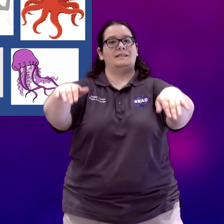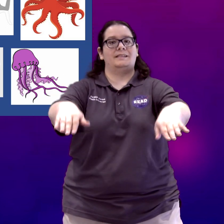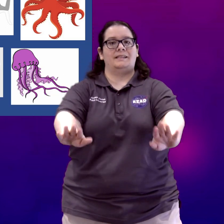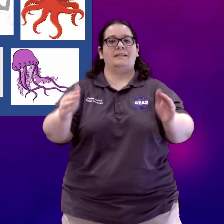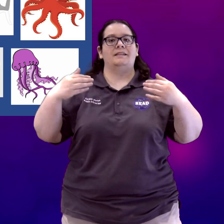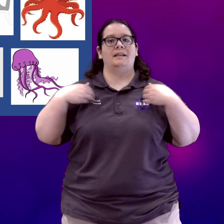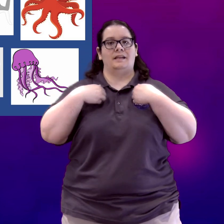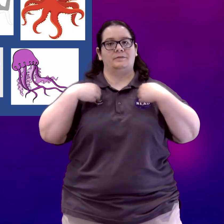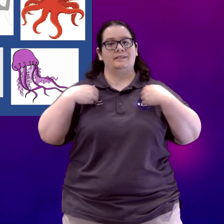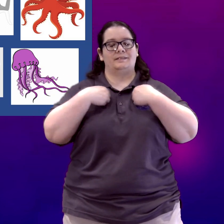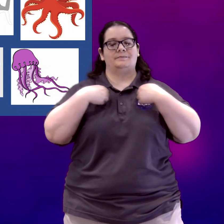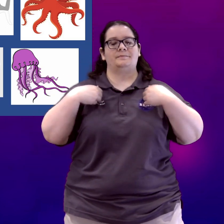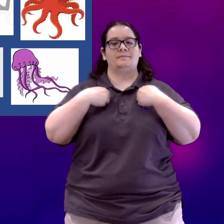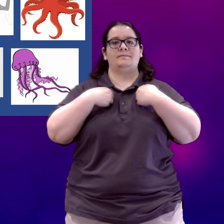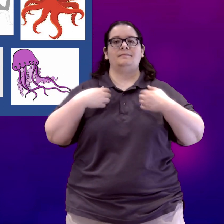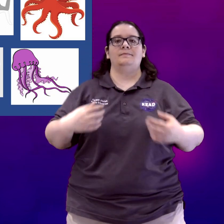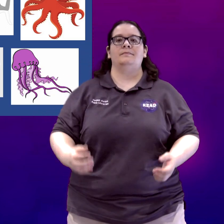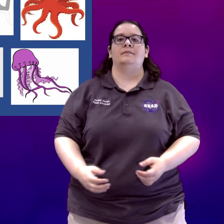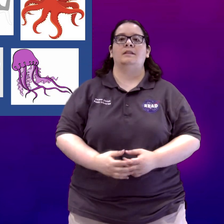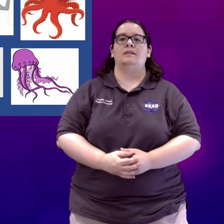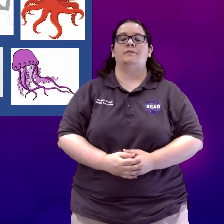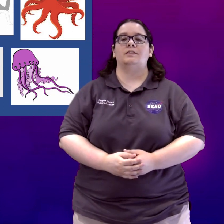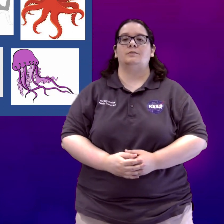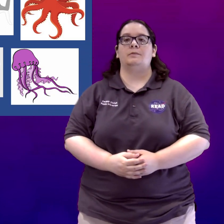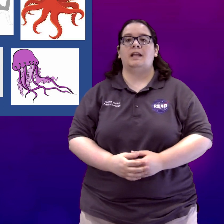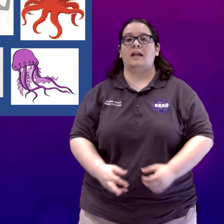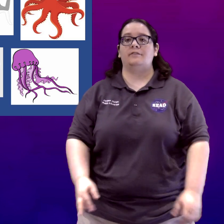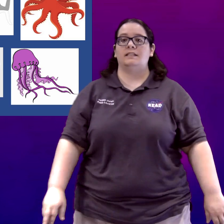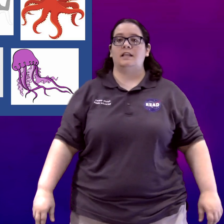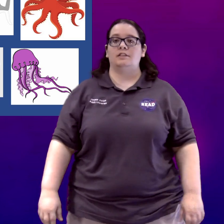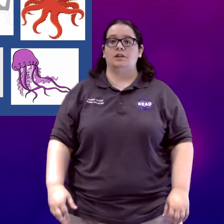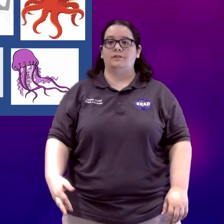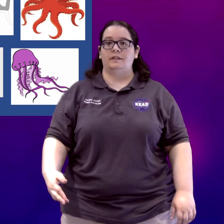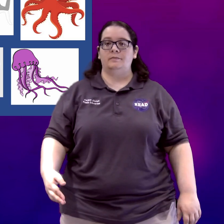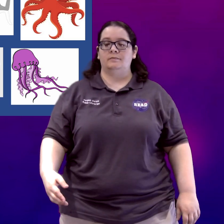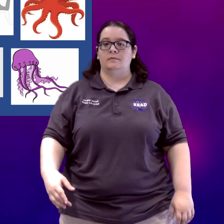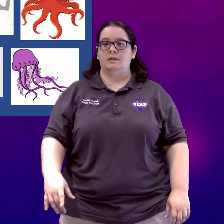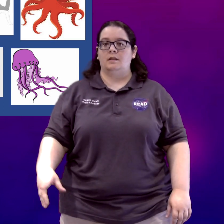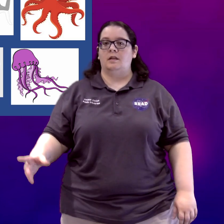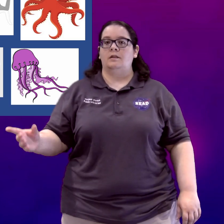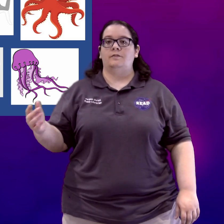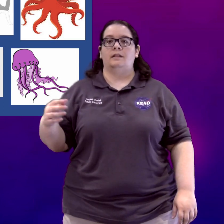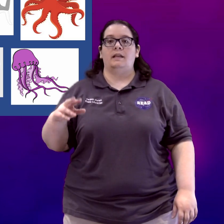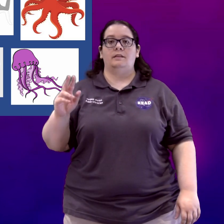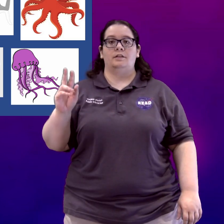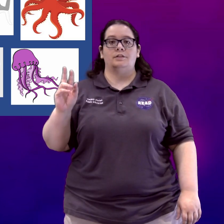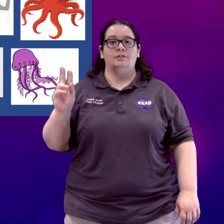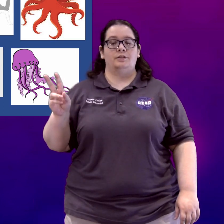Sea animals. The first one we have is a dolphin. For that, there's two